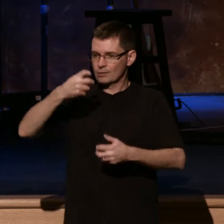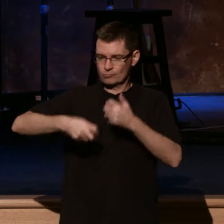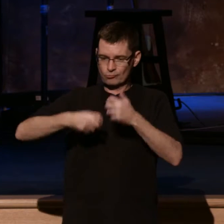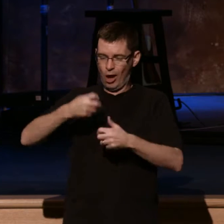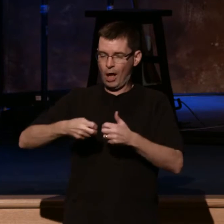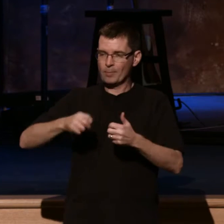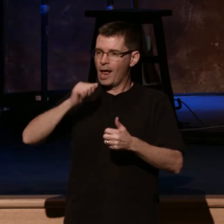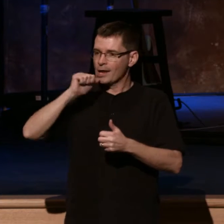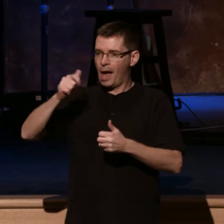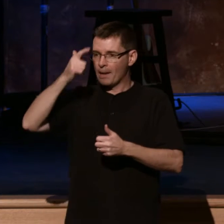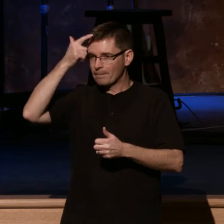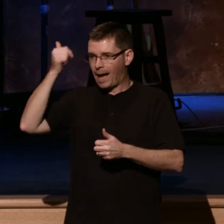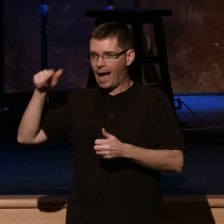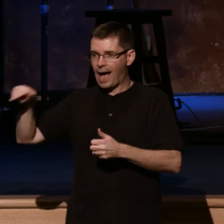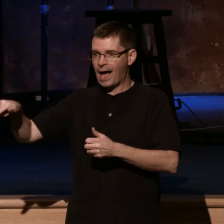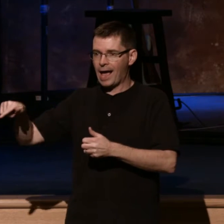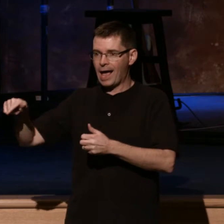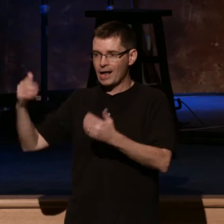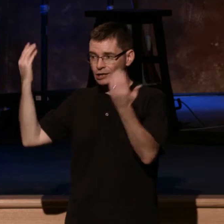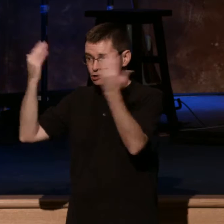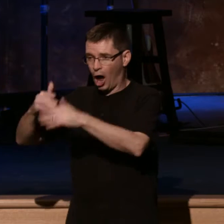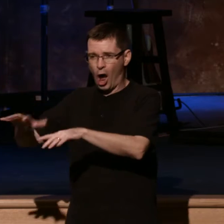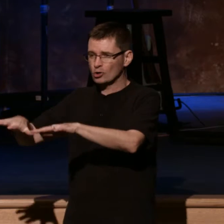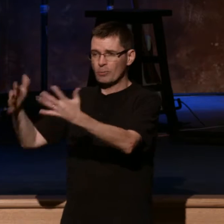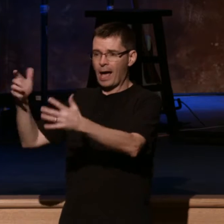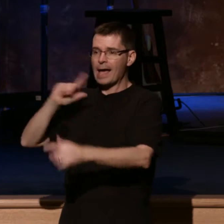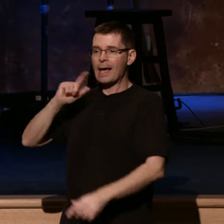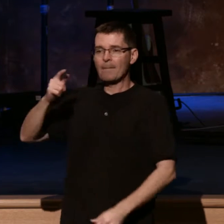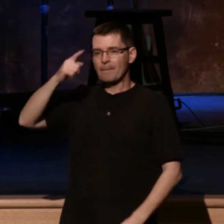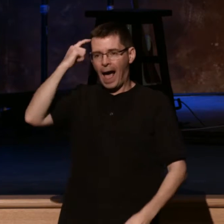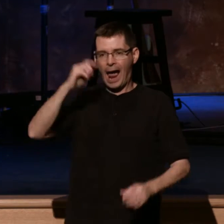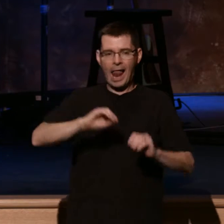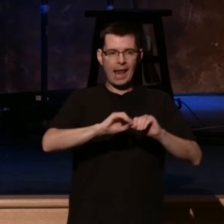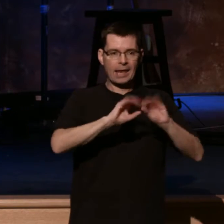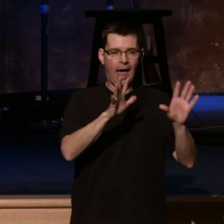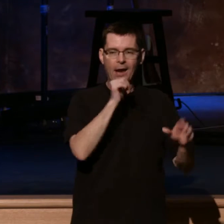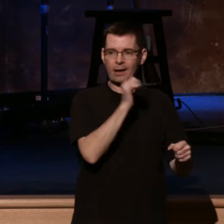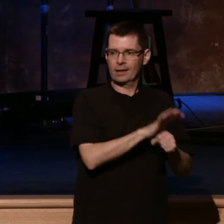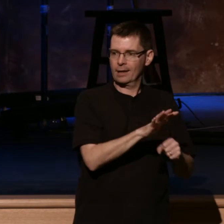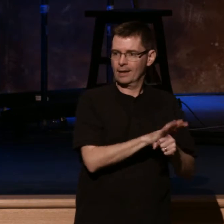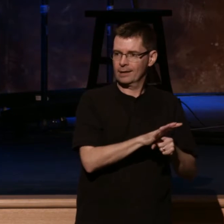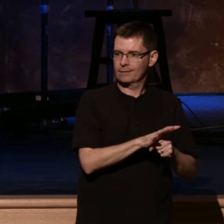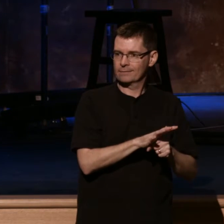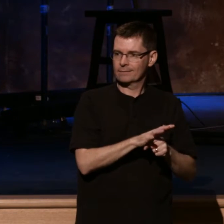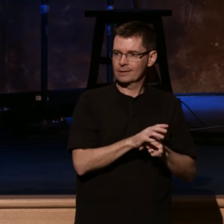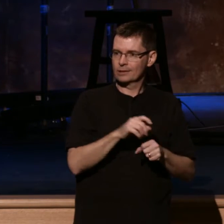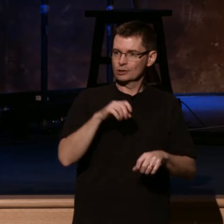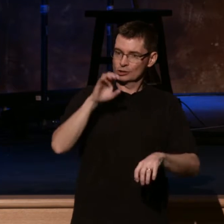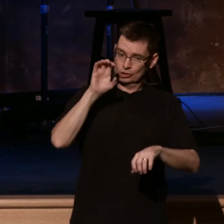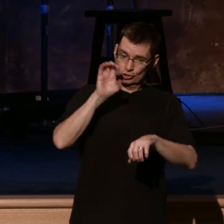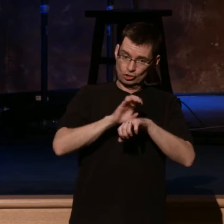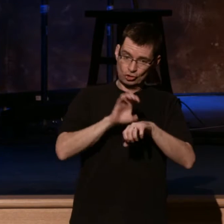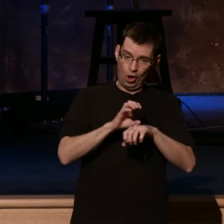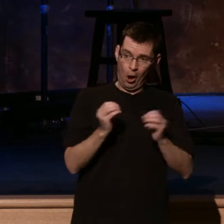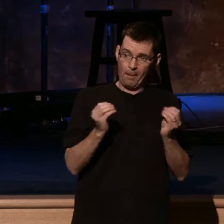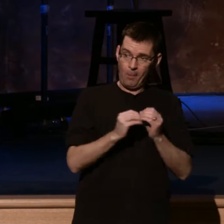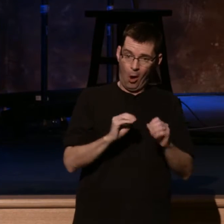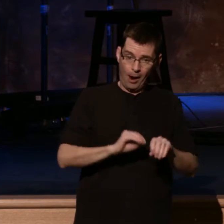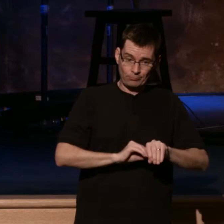but it's the failure of the light. Amen? And so when the church is truly radiant with the life and light of Jesus Christ and His